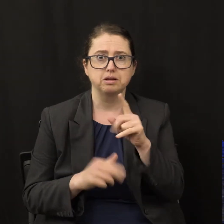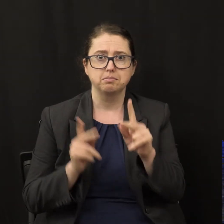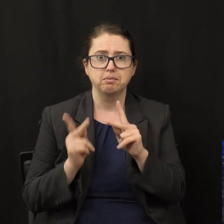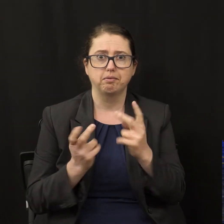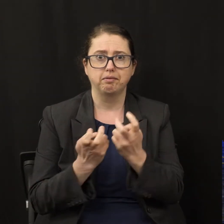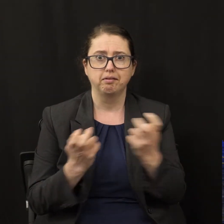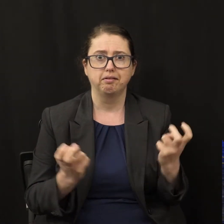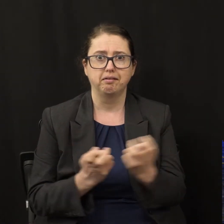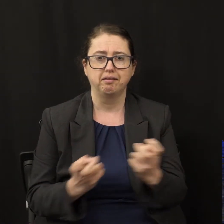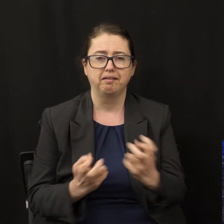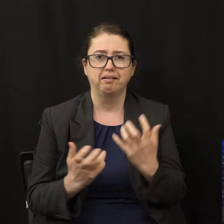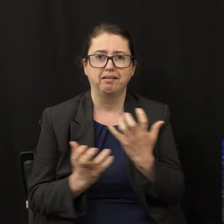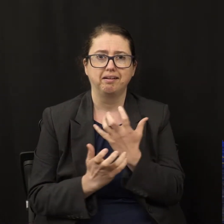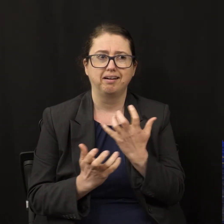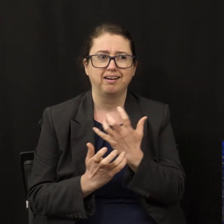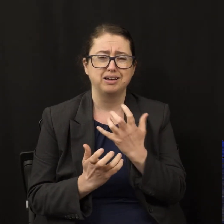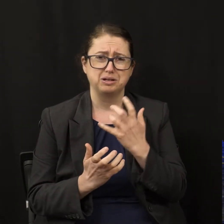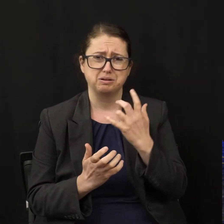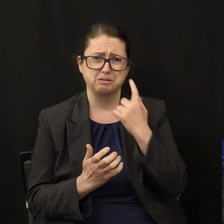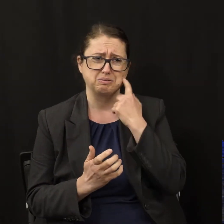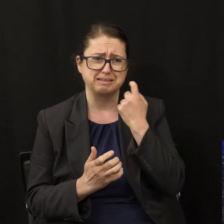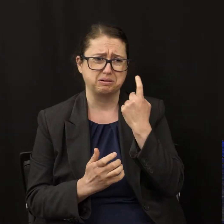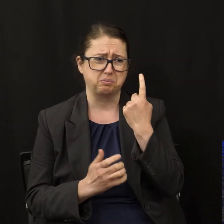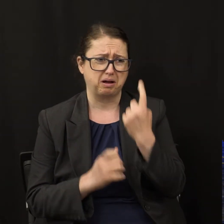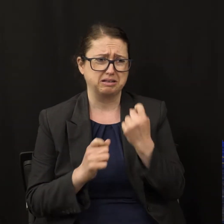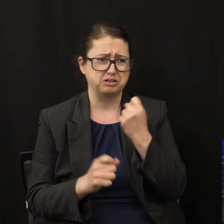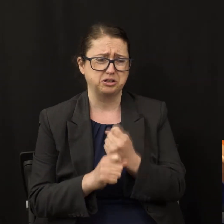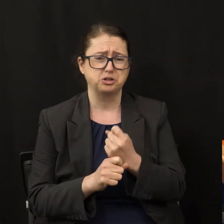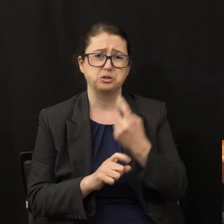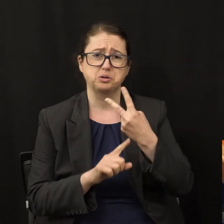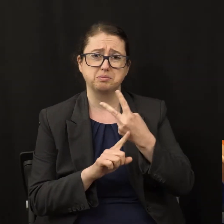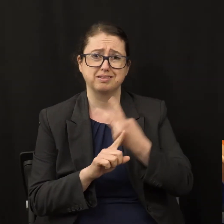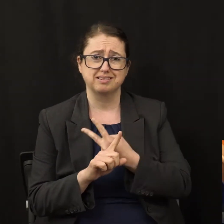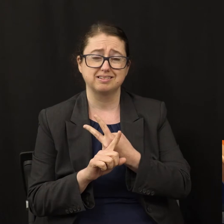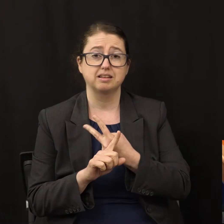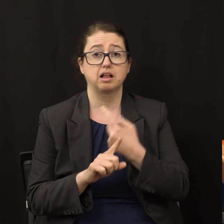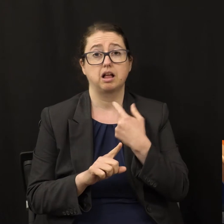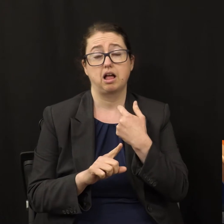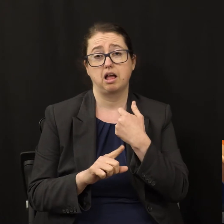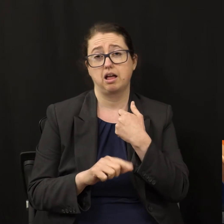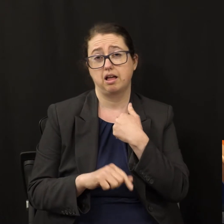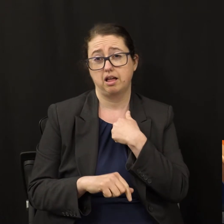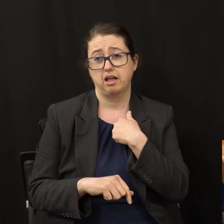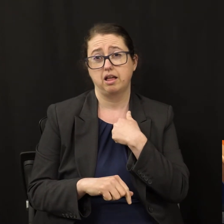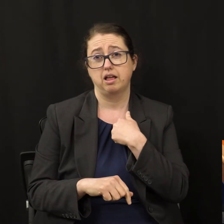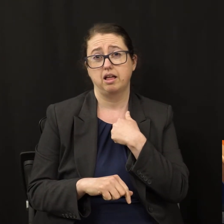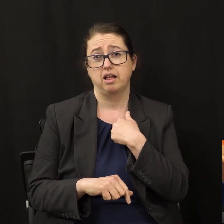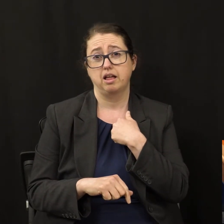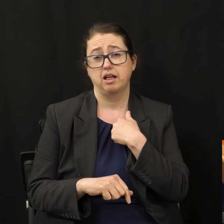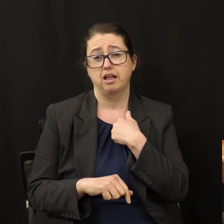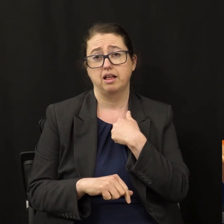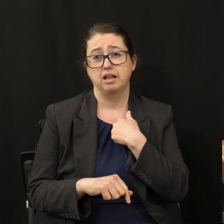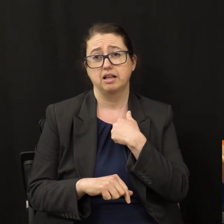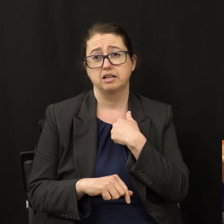You know, for the last year and two months, I've only been in four live places.